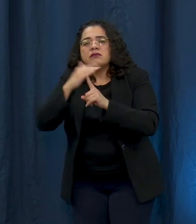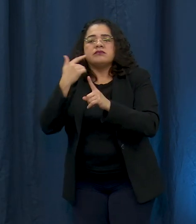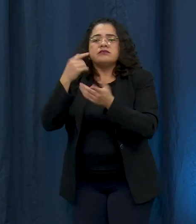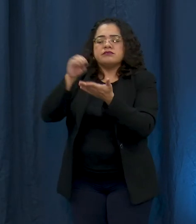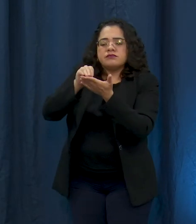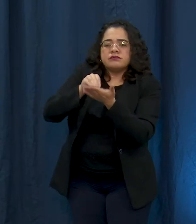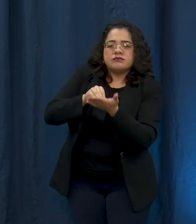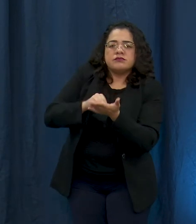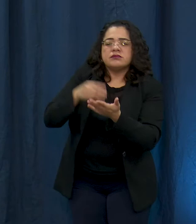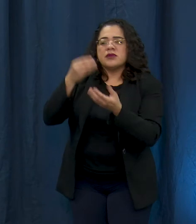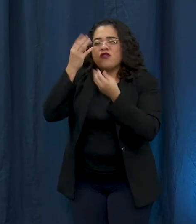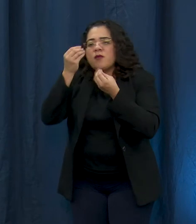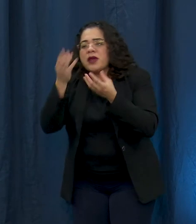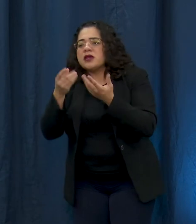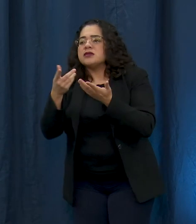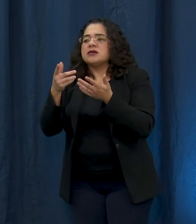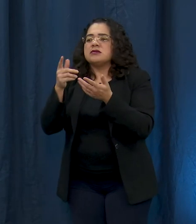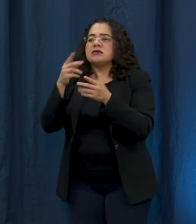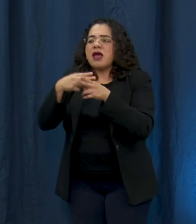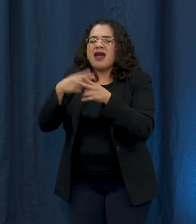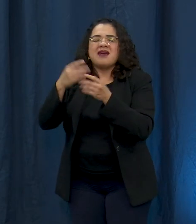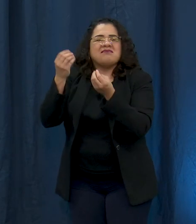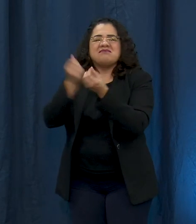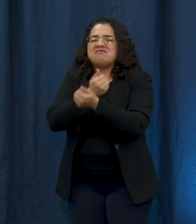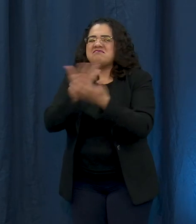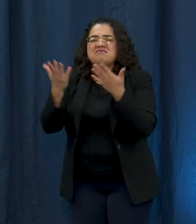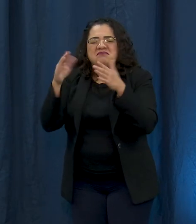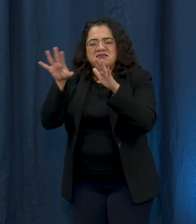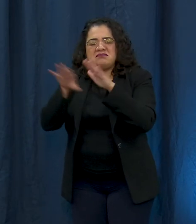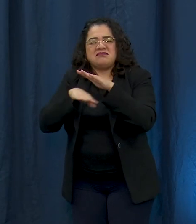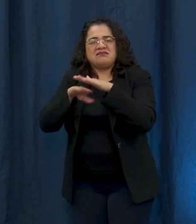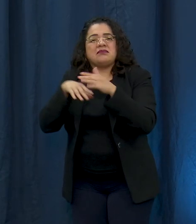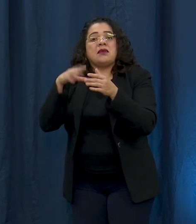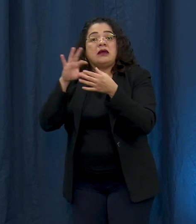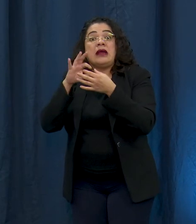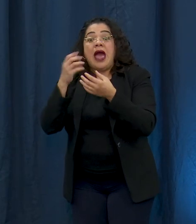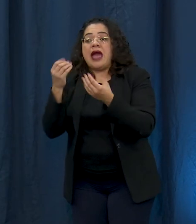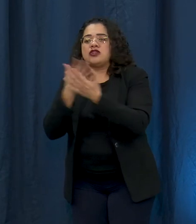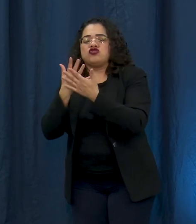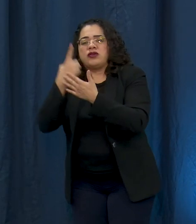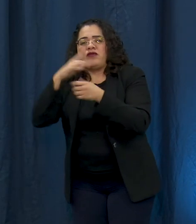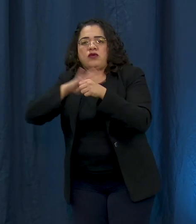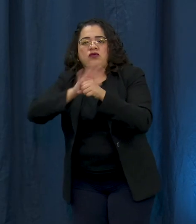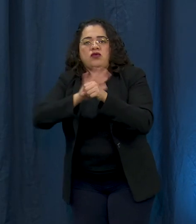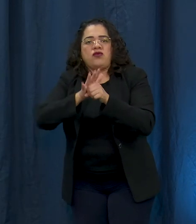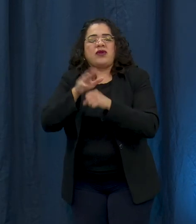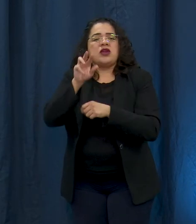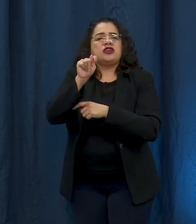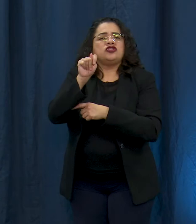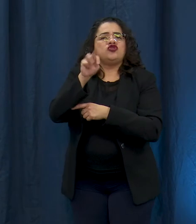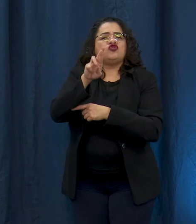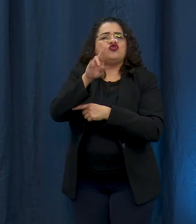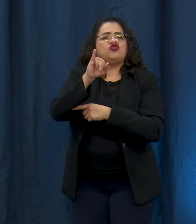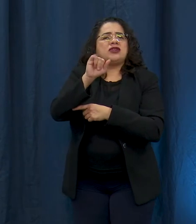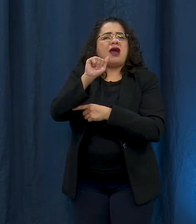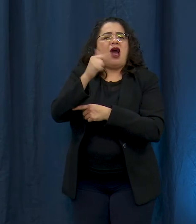symptoms of COVID-19. Those tents are also available to facilitate if they